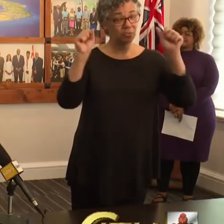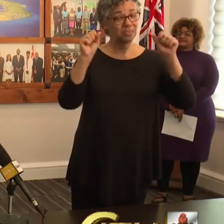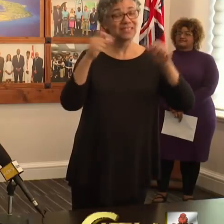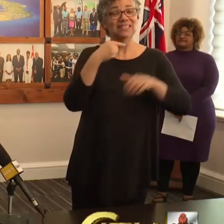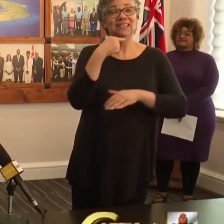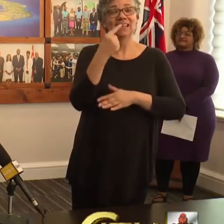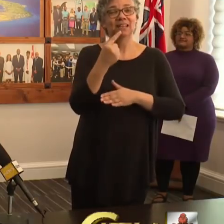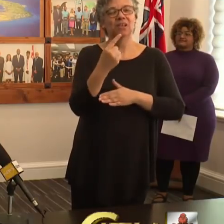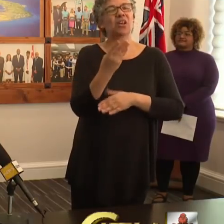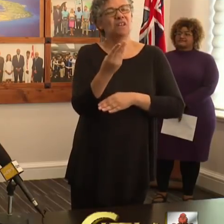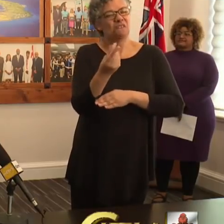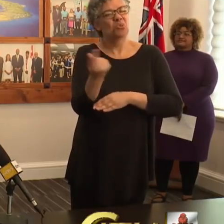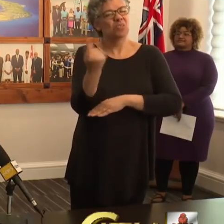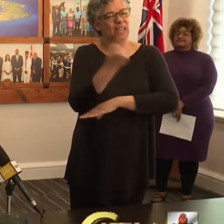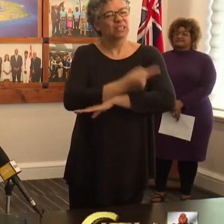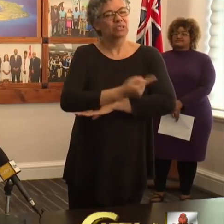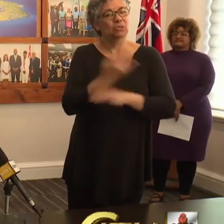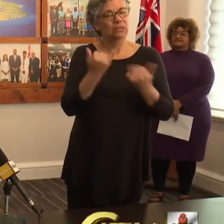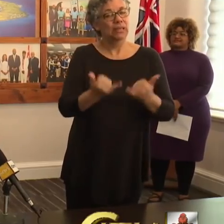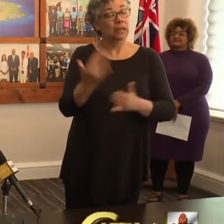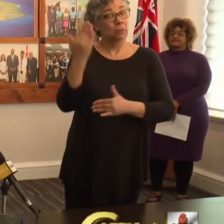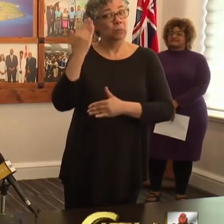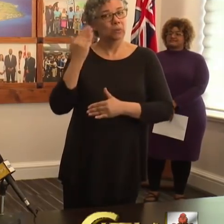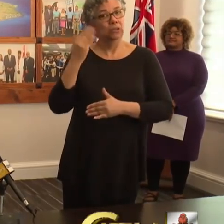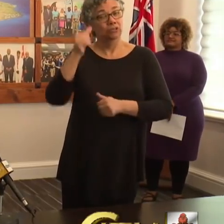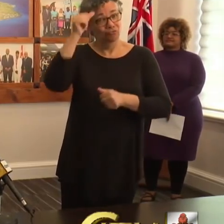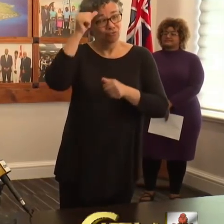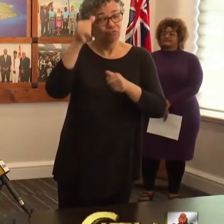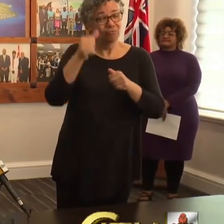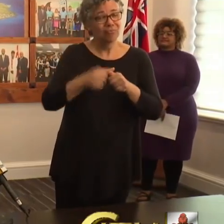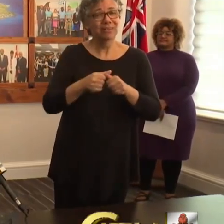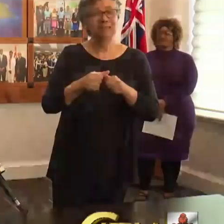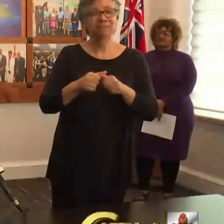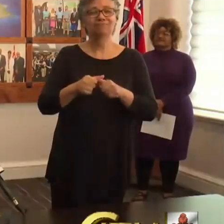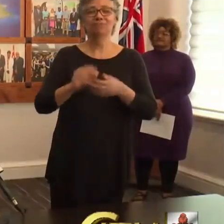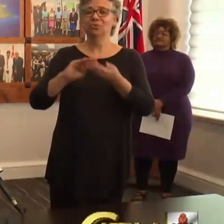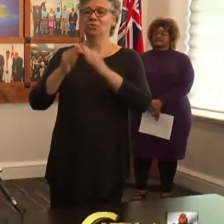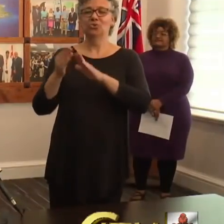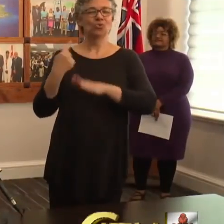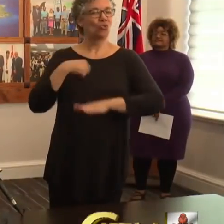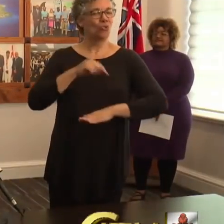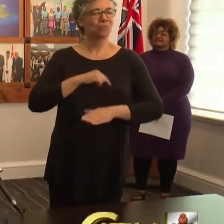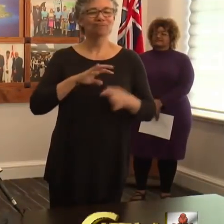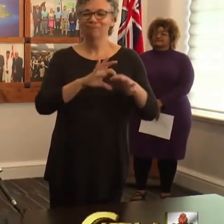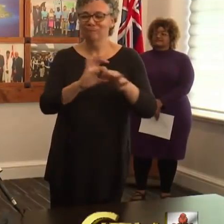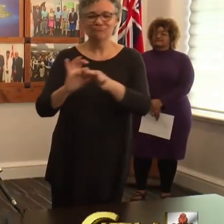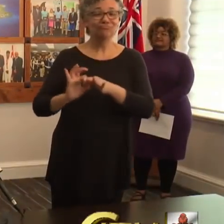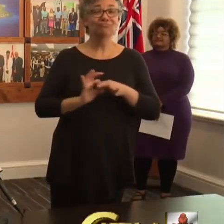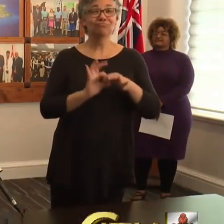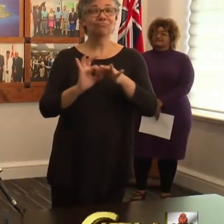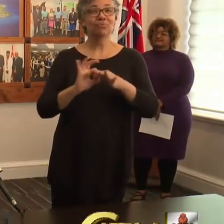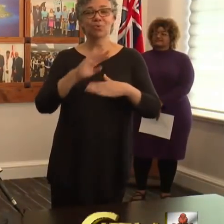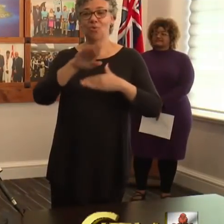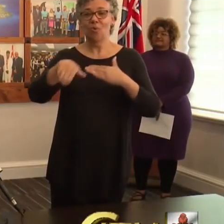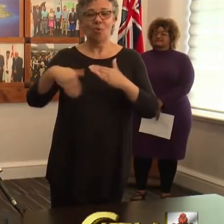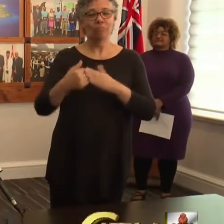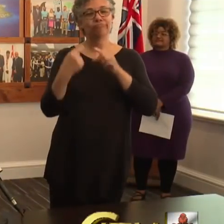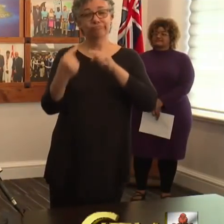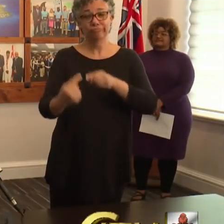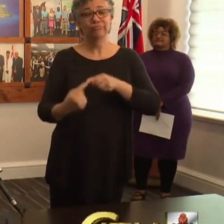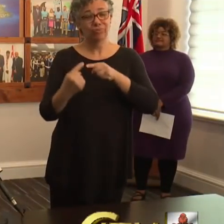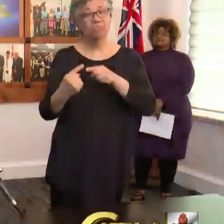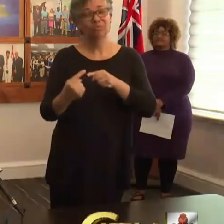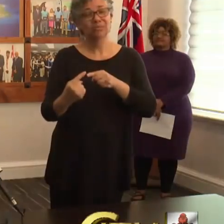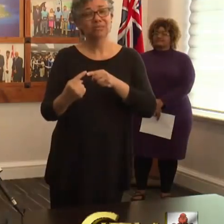over the last couple of days of reassurance and remind the community that we are all in this together, and we are all facing hardships of some